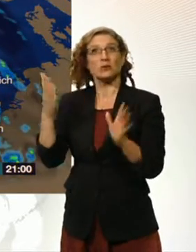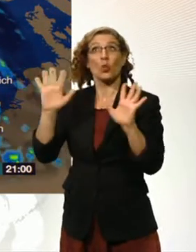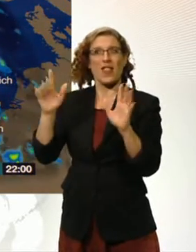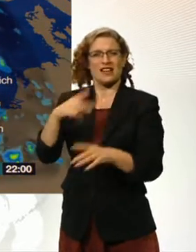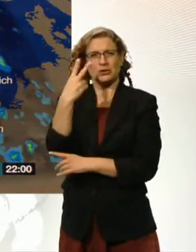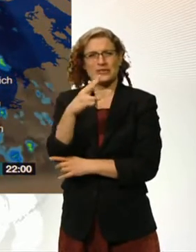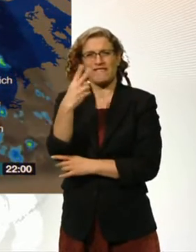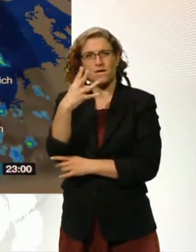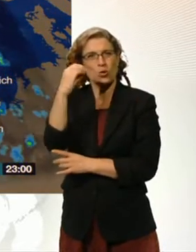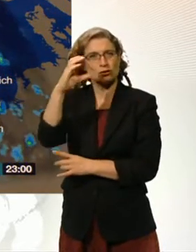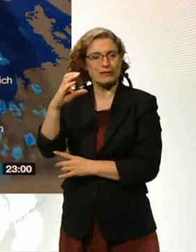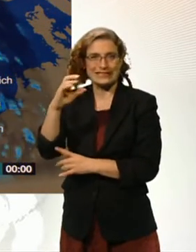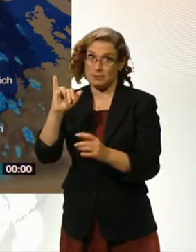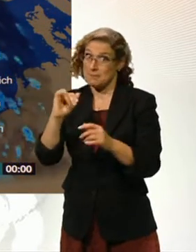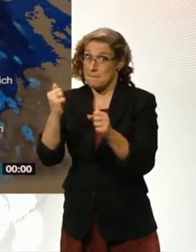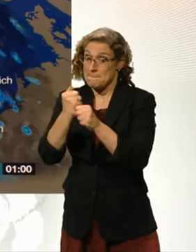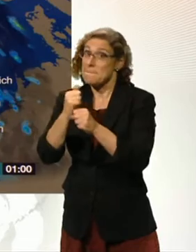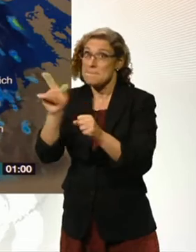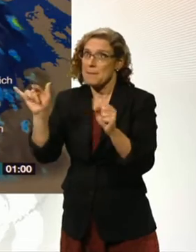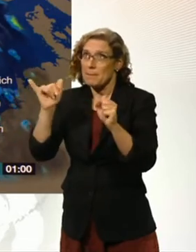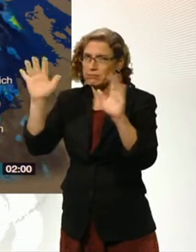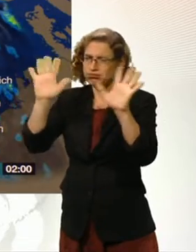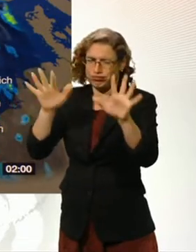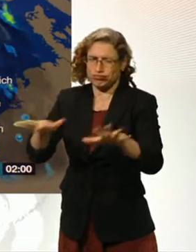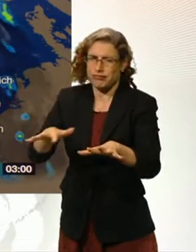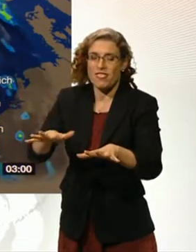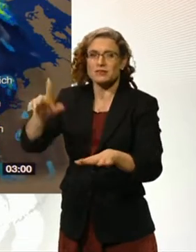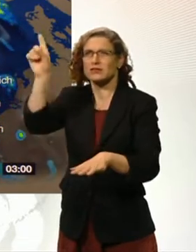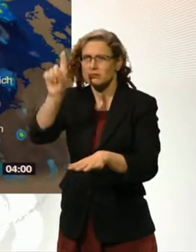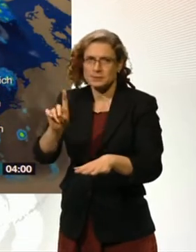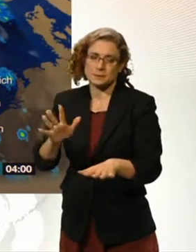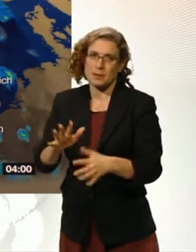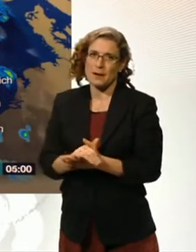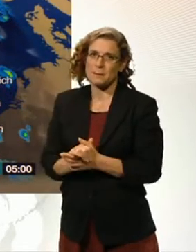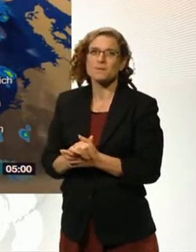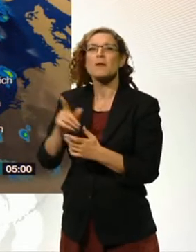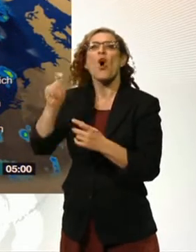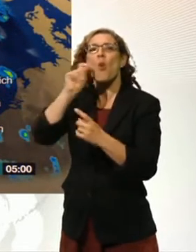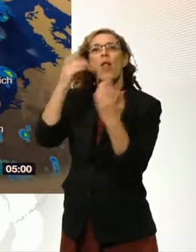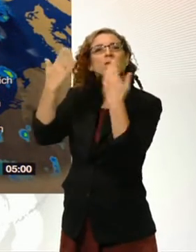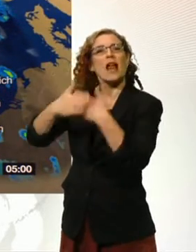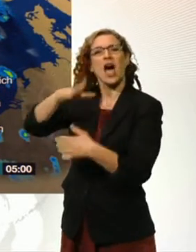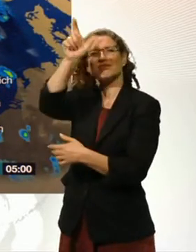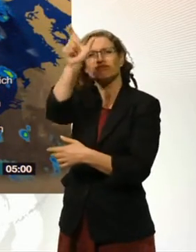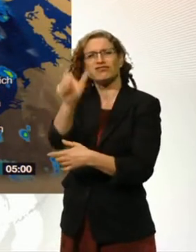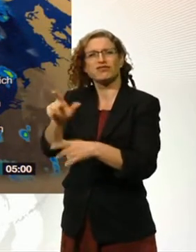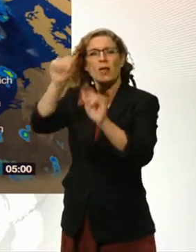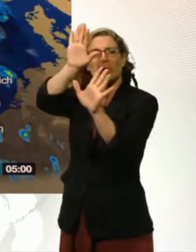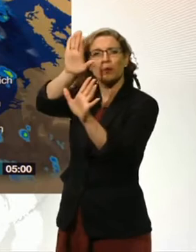24 degrees. Some of those thundery before the rain clears through. It will continue to clear eastwards, though, overnight tonight. And under